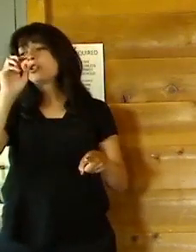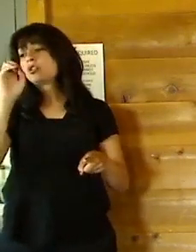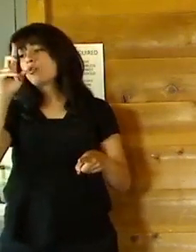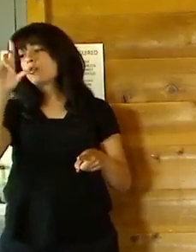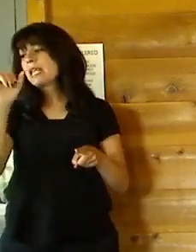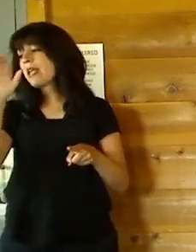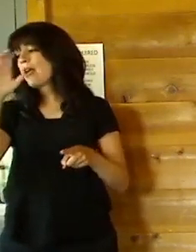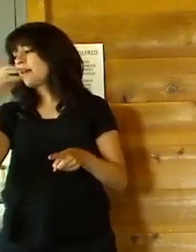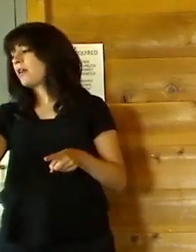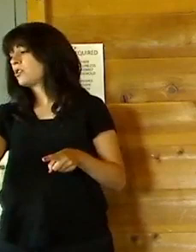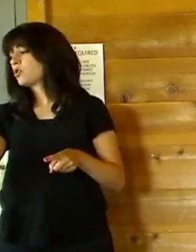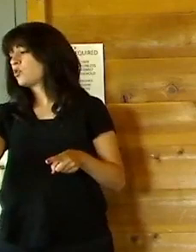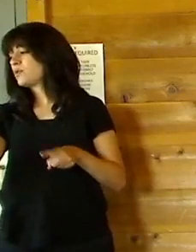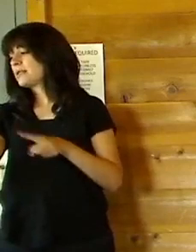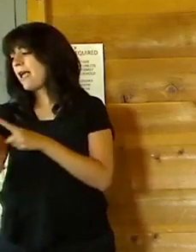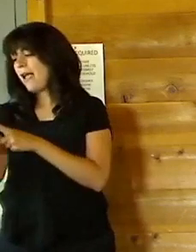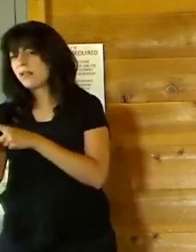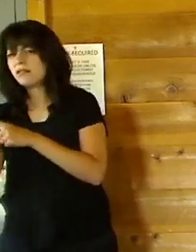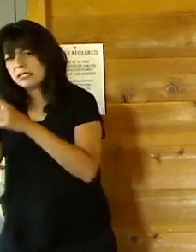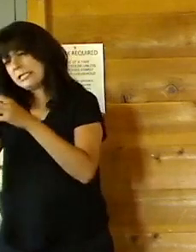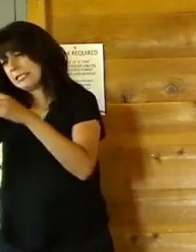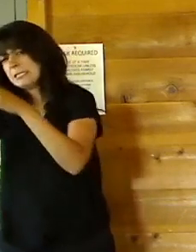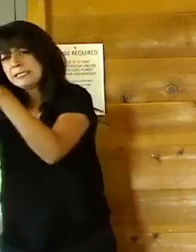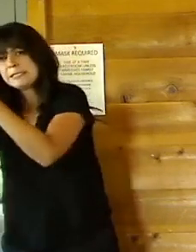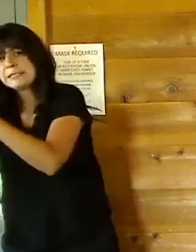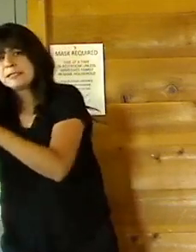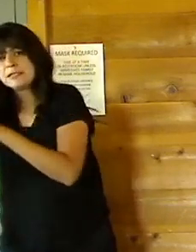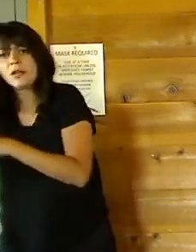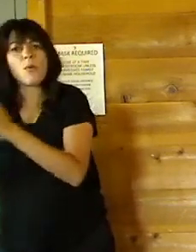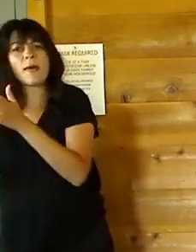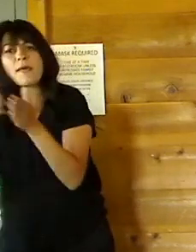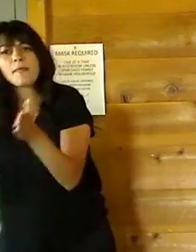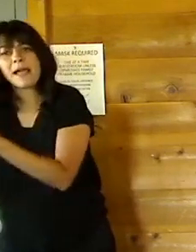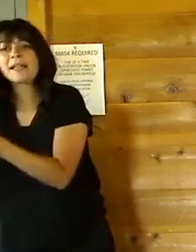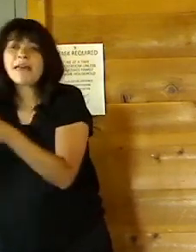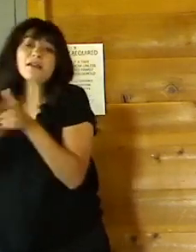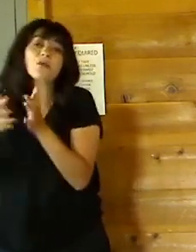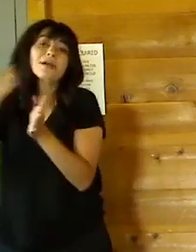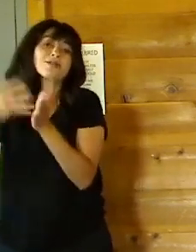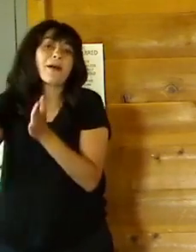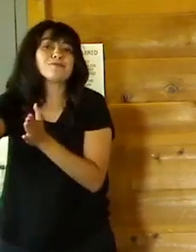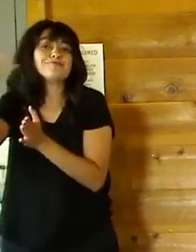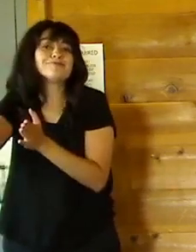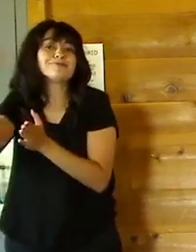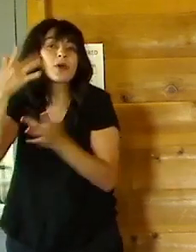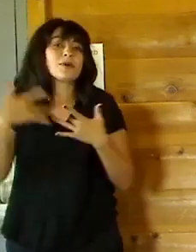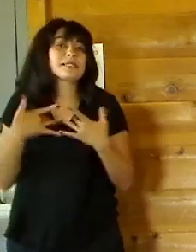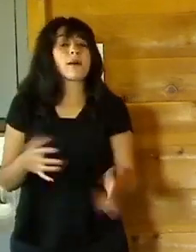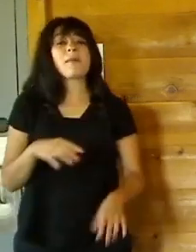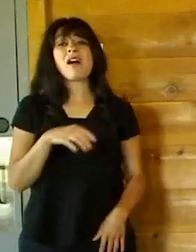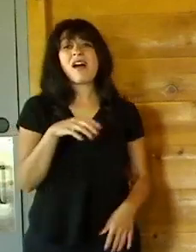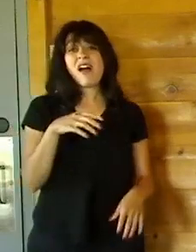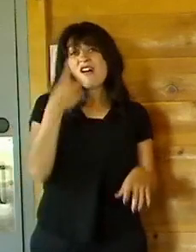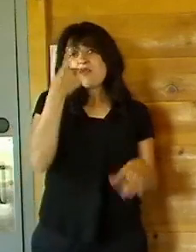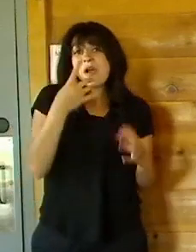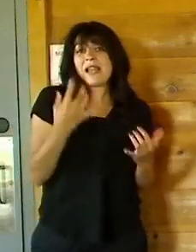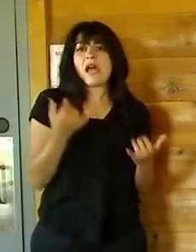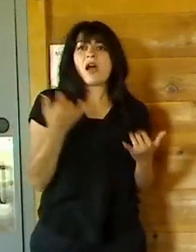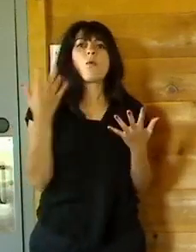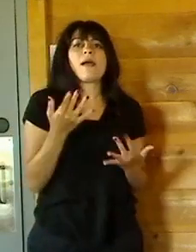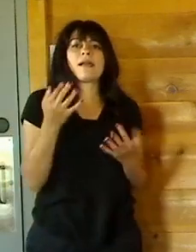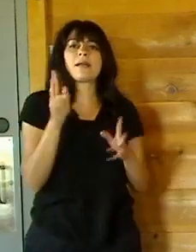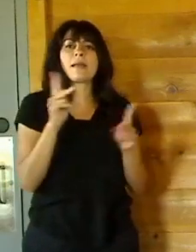details. I get briefed every so often on all the fun things that are coming. But I know that RSVP is currently underway.